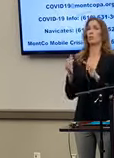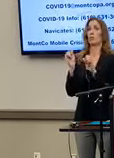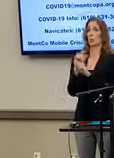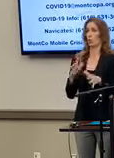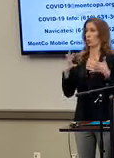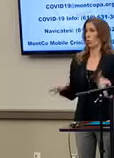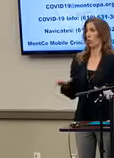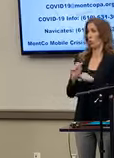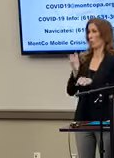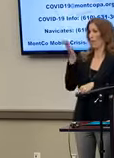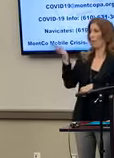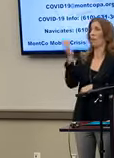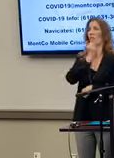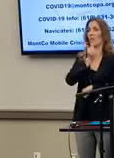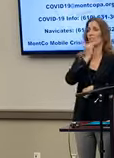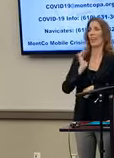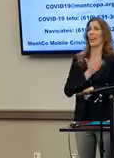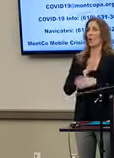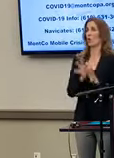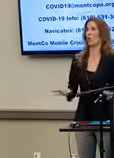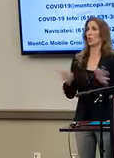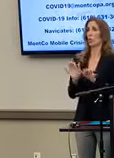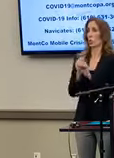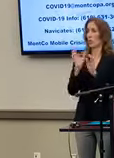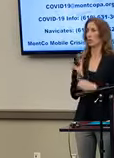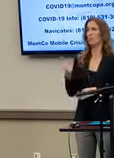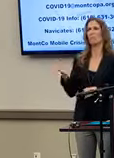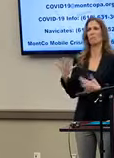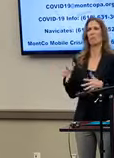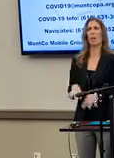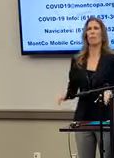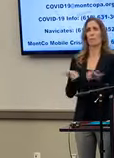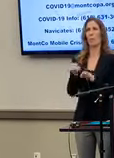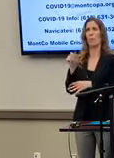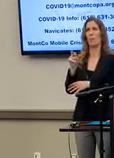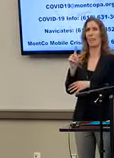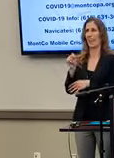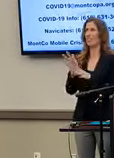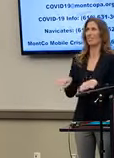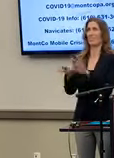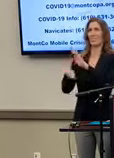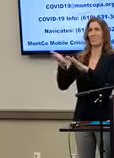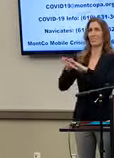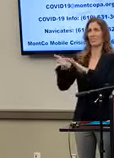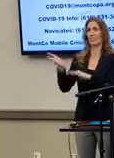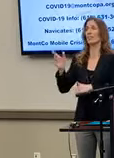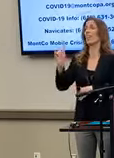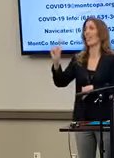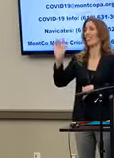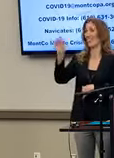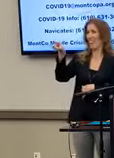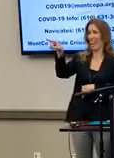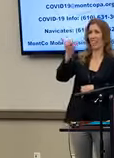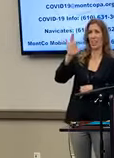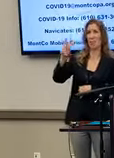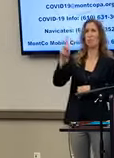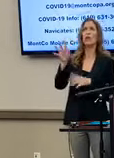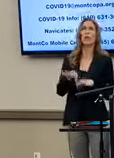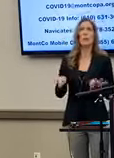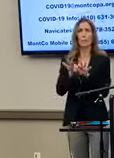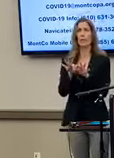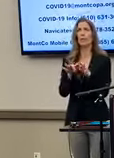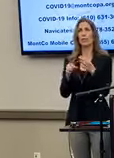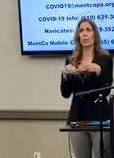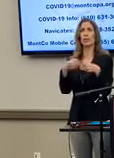that are in Limerick every day, our critical workforce that keep that very important plan running. The Limerick Generating Station is a critical